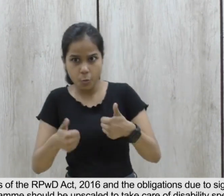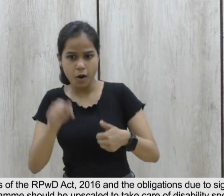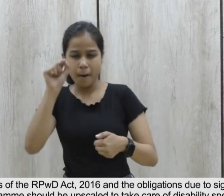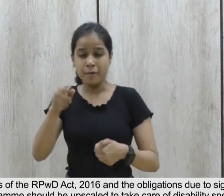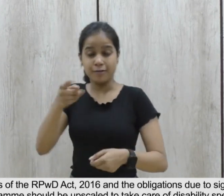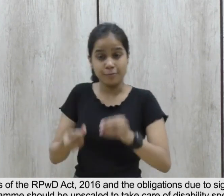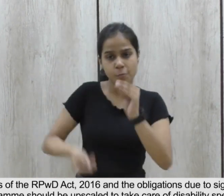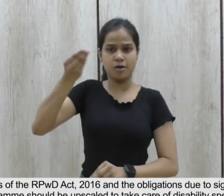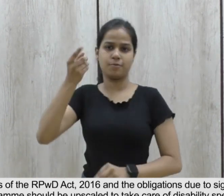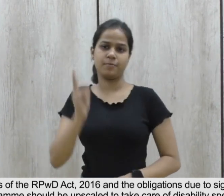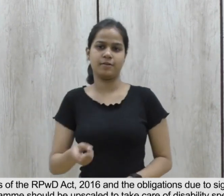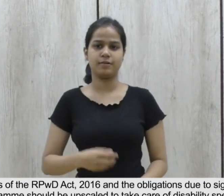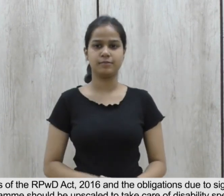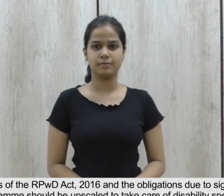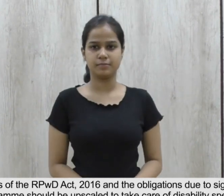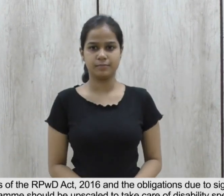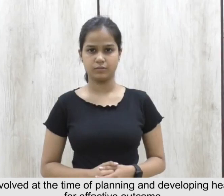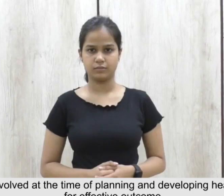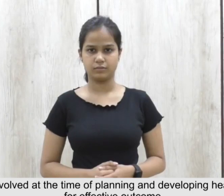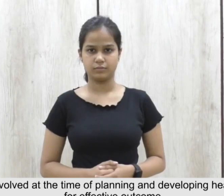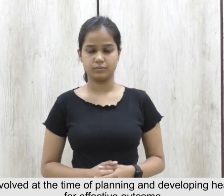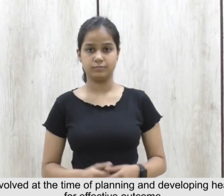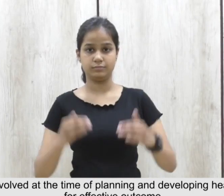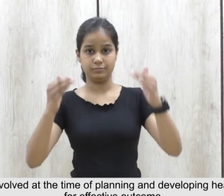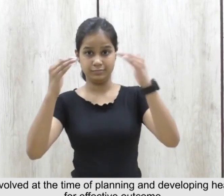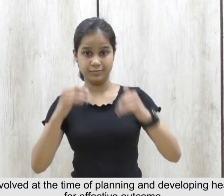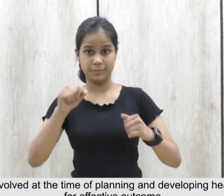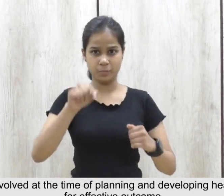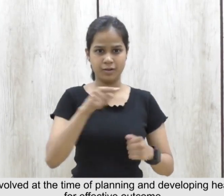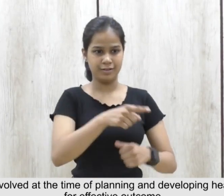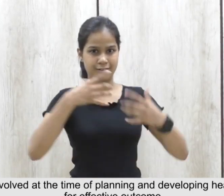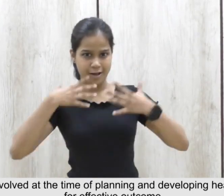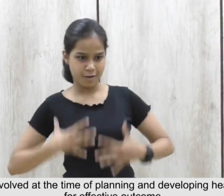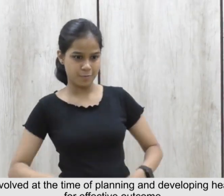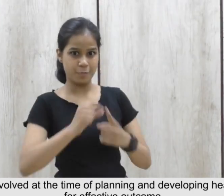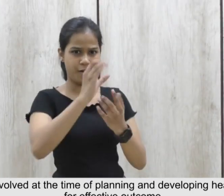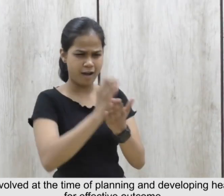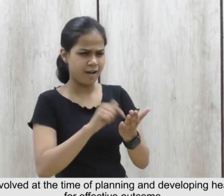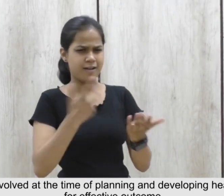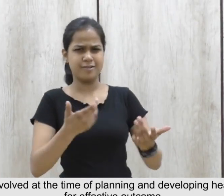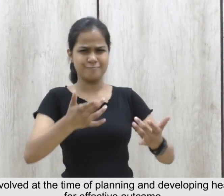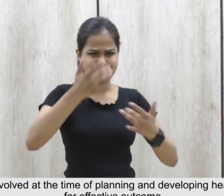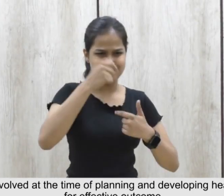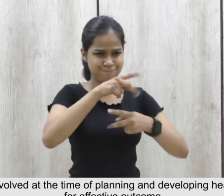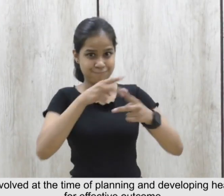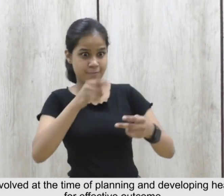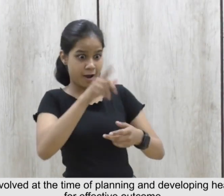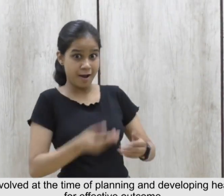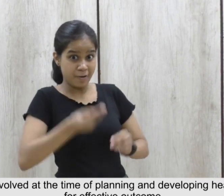needs. PWDs should be involved at the time of planning and developing health care